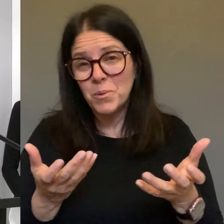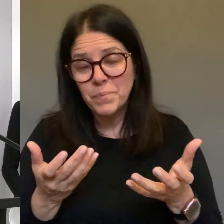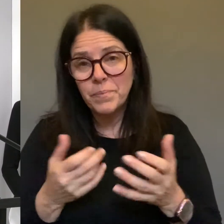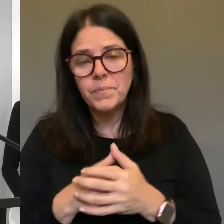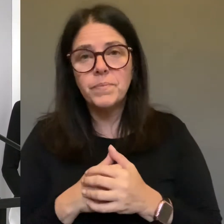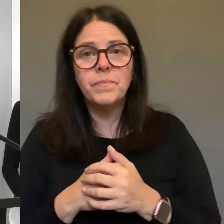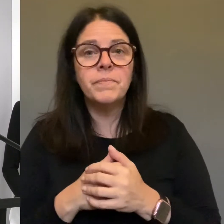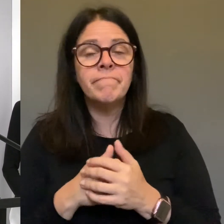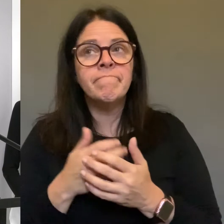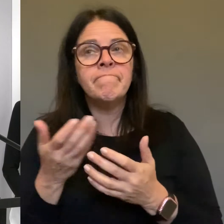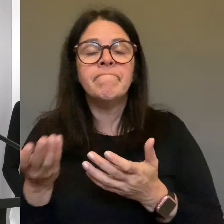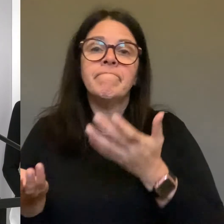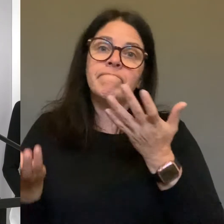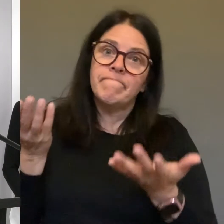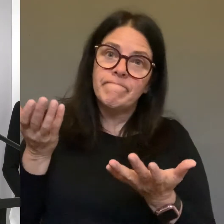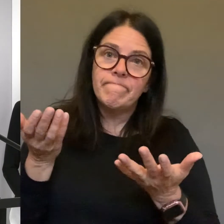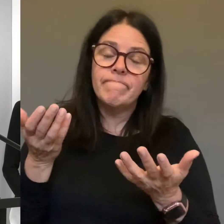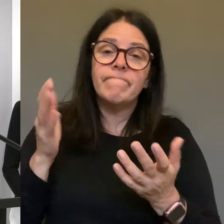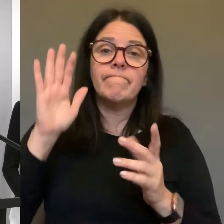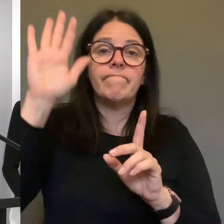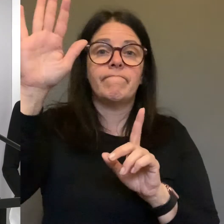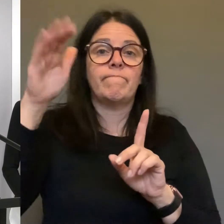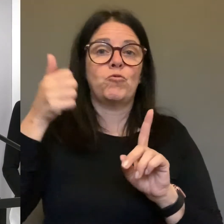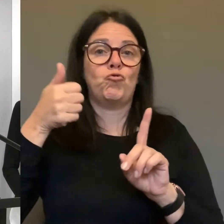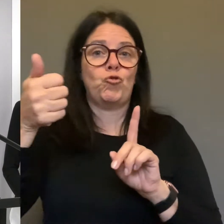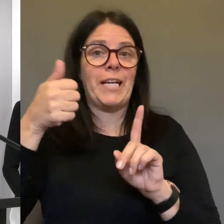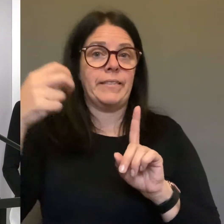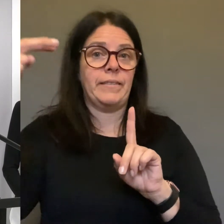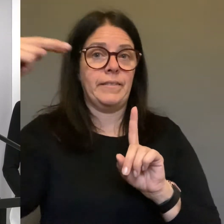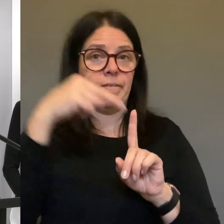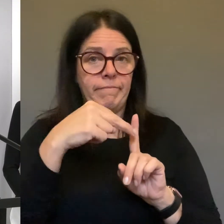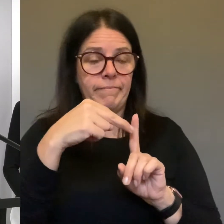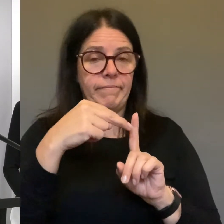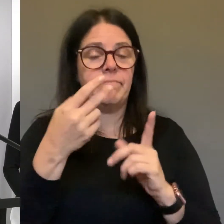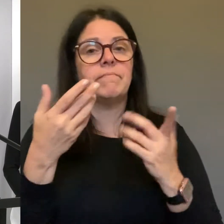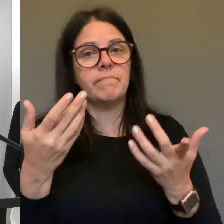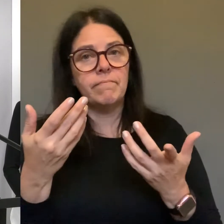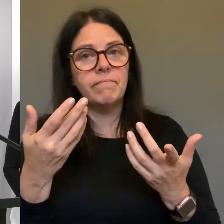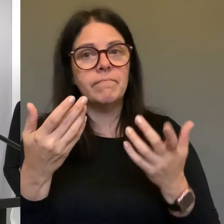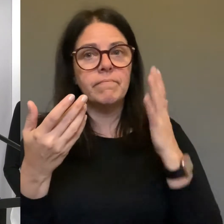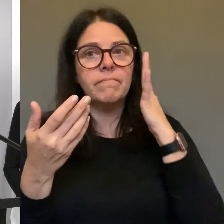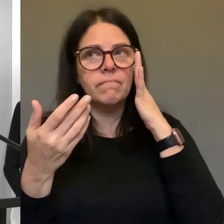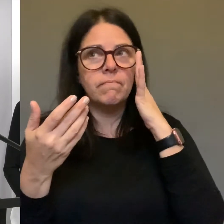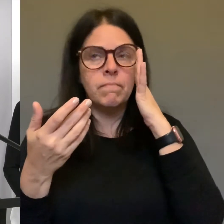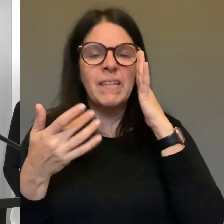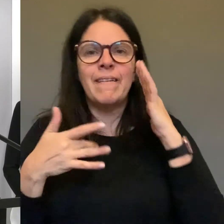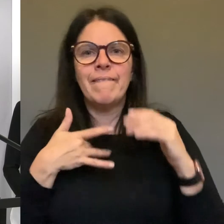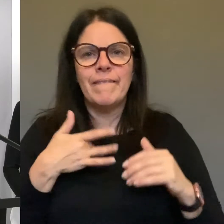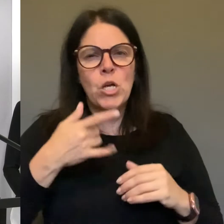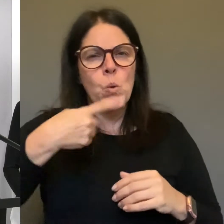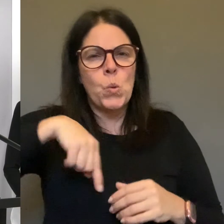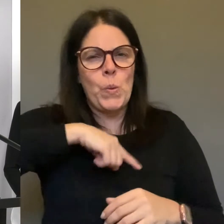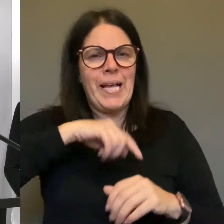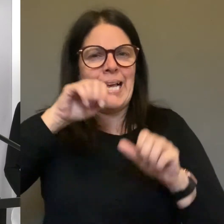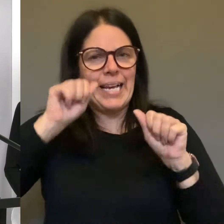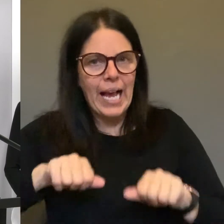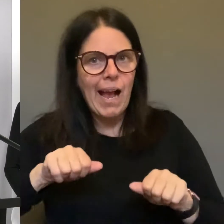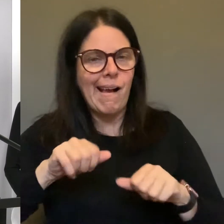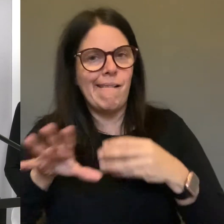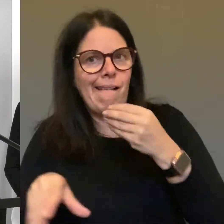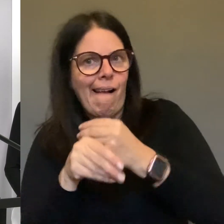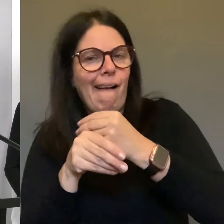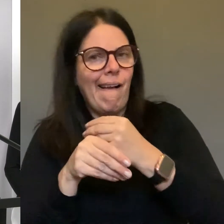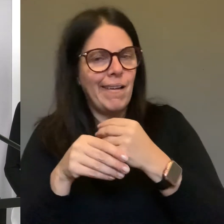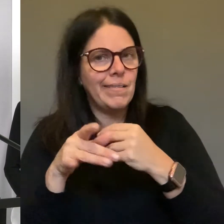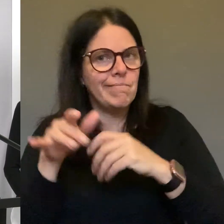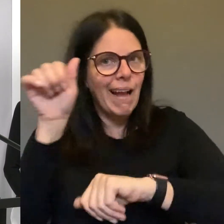as much as possible. And on the other hand, from the transit side, I think there can be done, we can do more about those